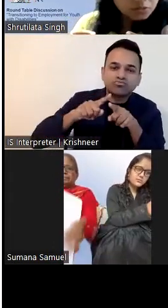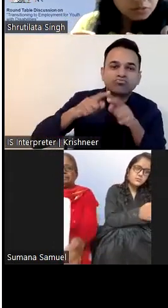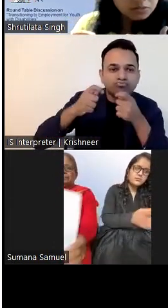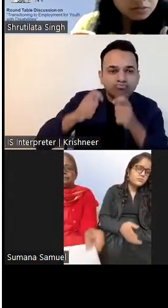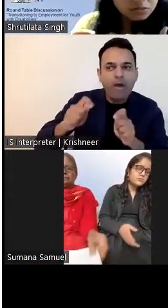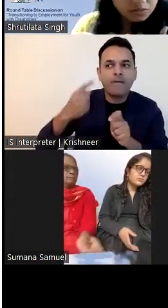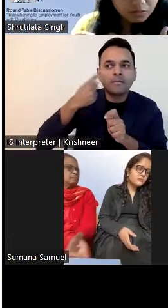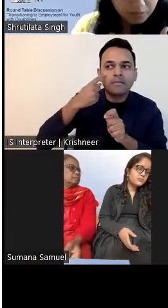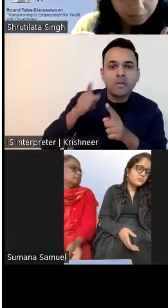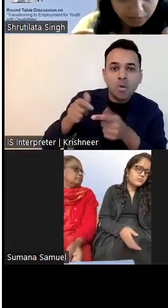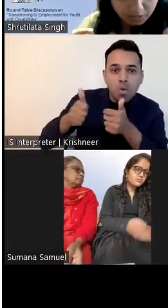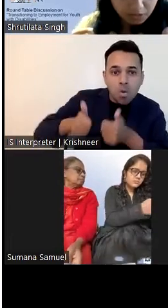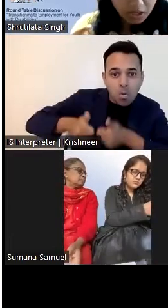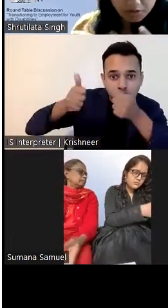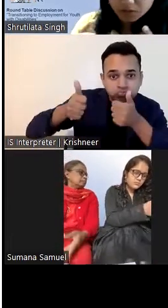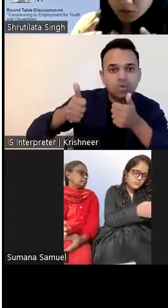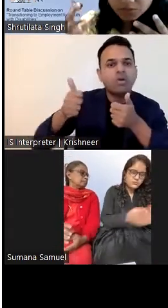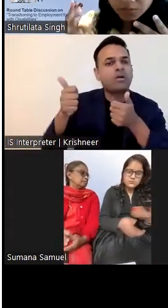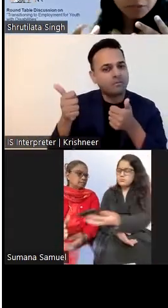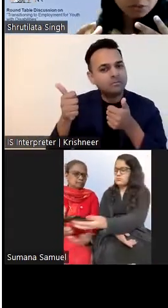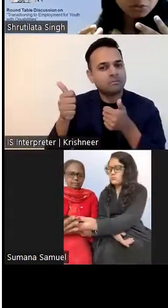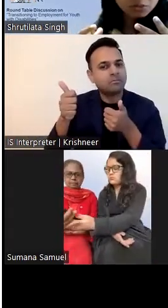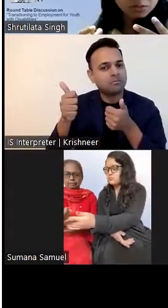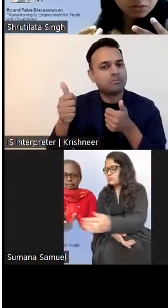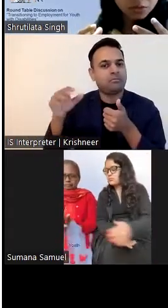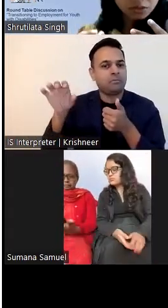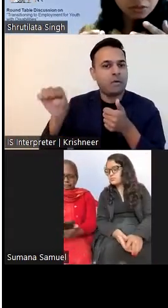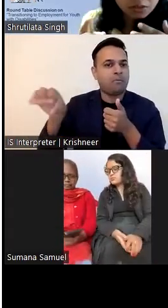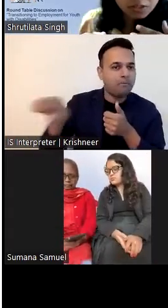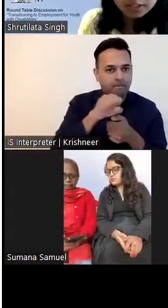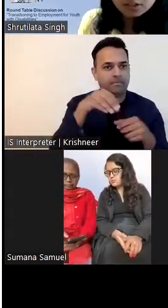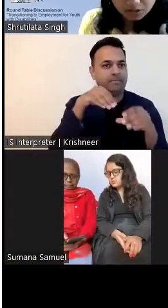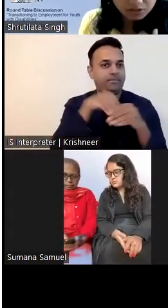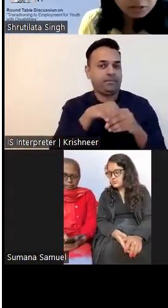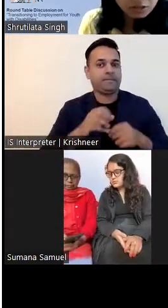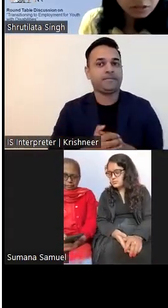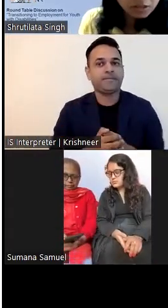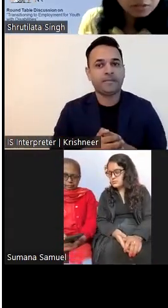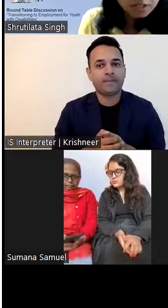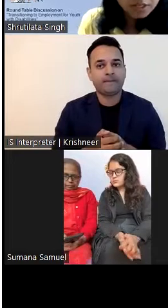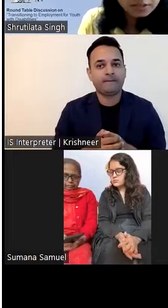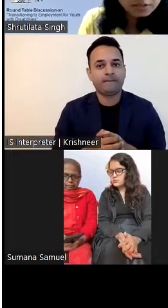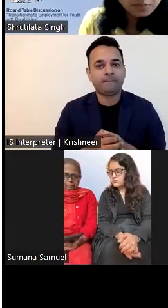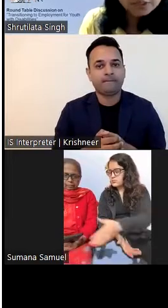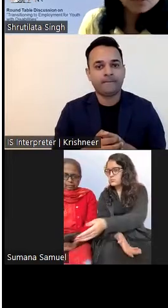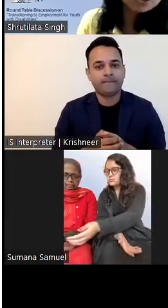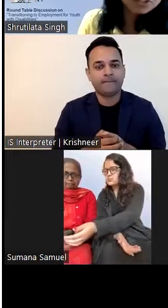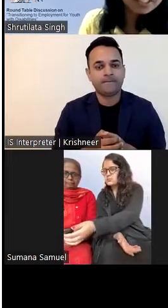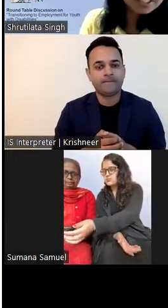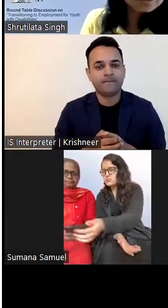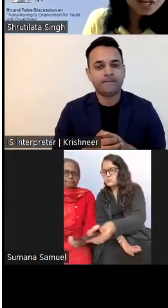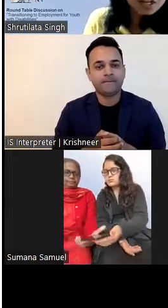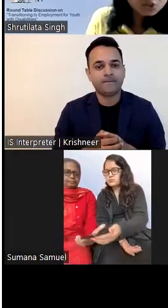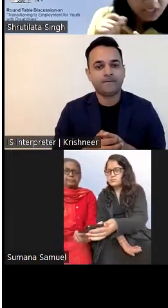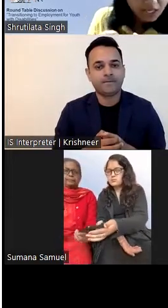to do my best. I will not be able to work like others. And but fortunately,